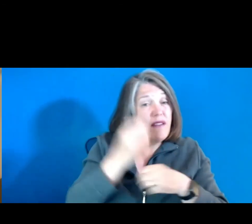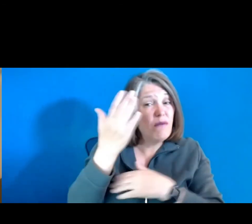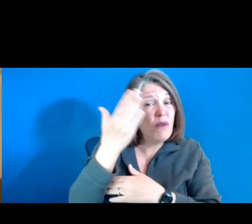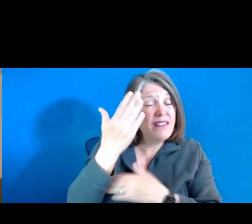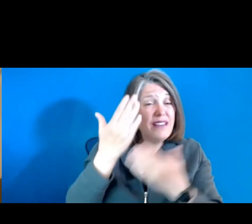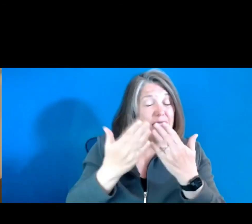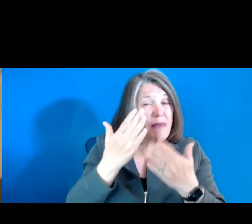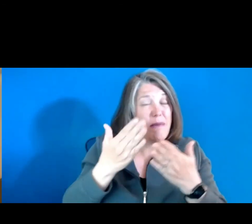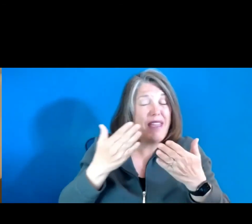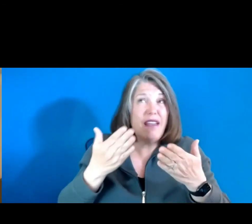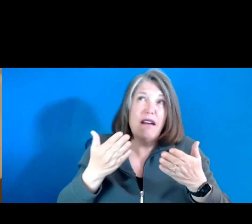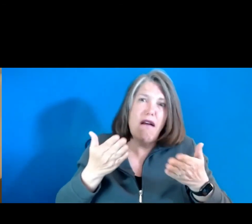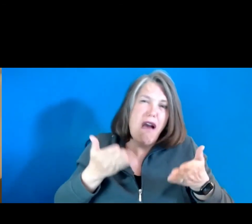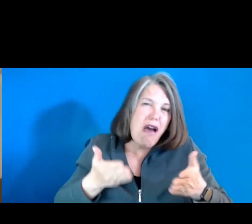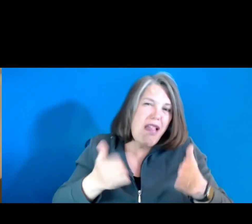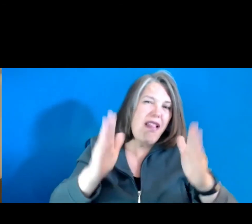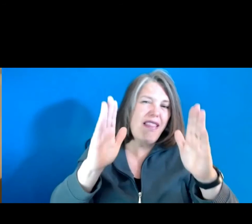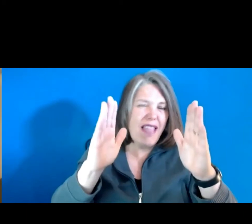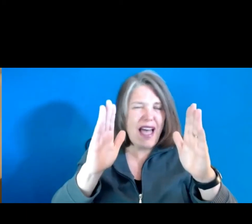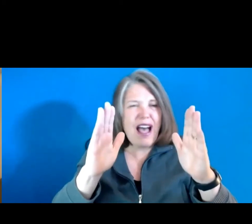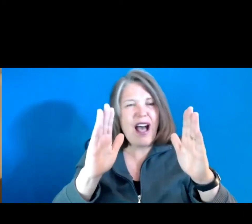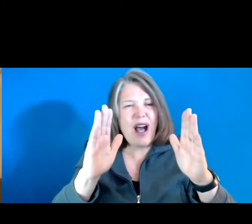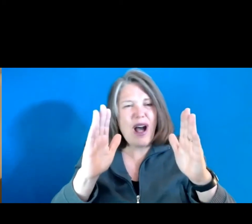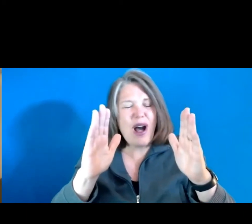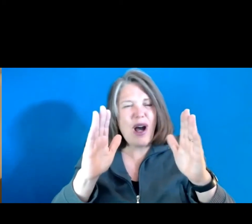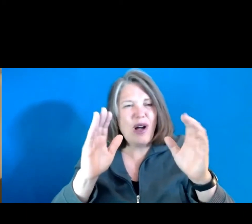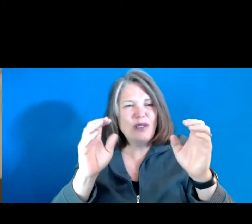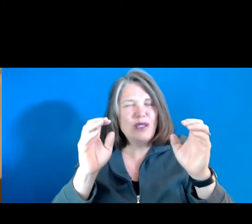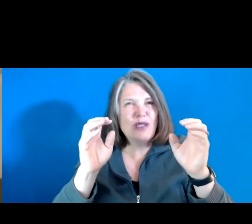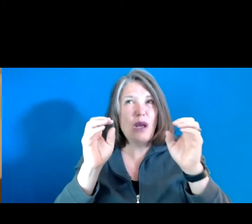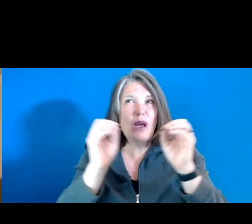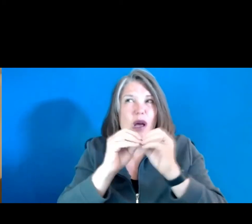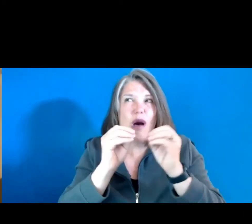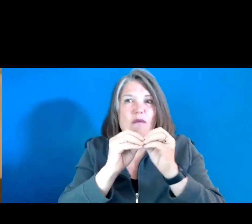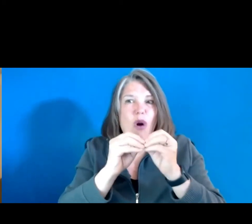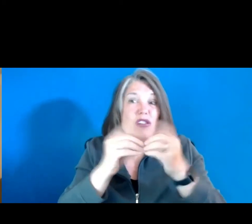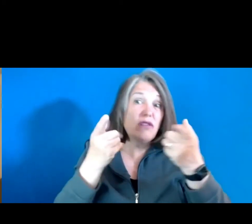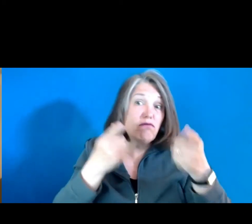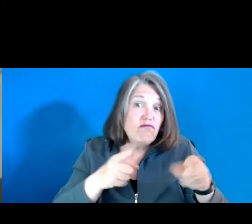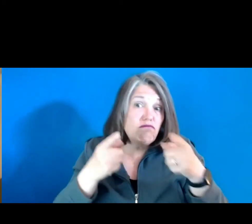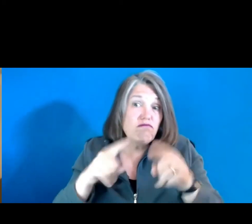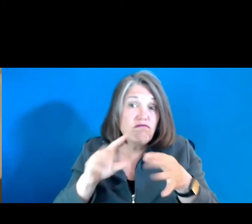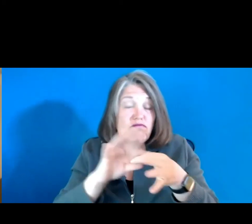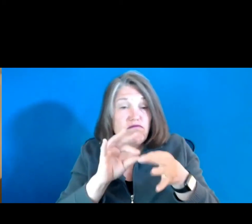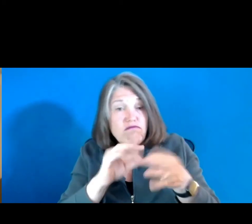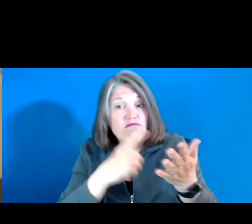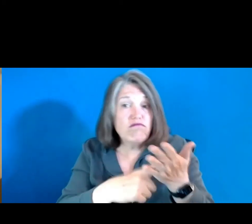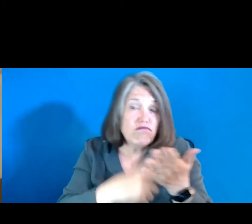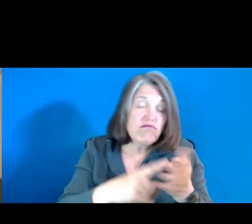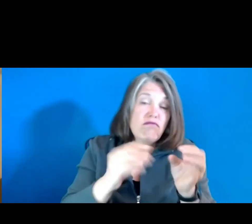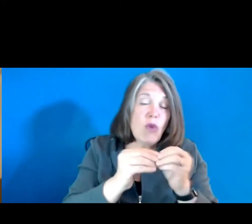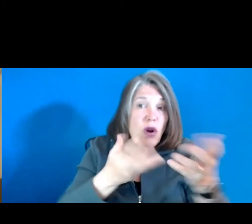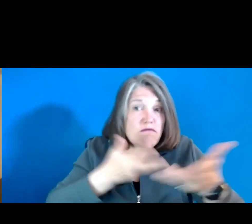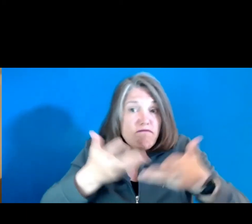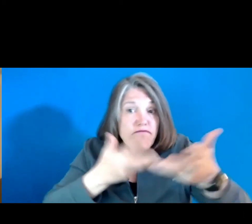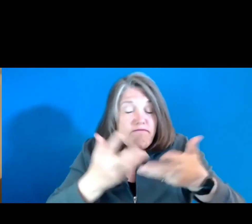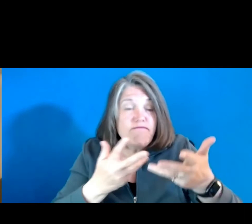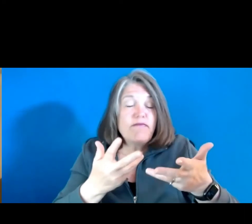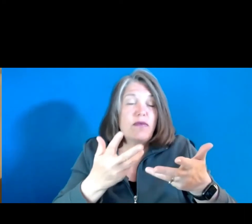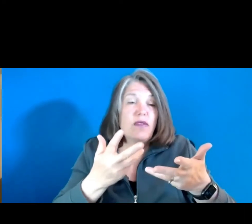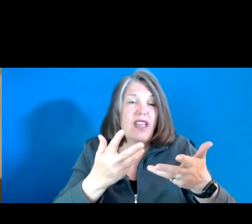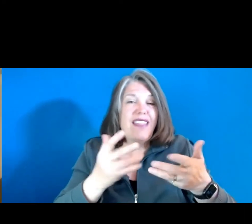allows epistemically for more voices, and this